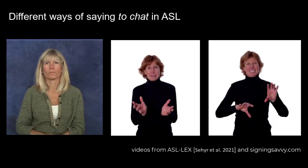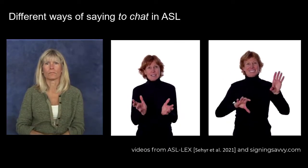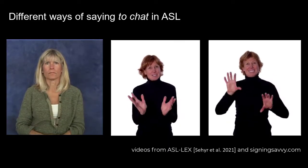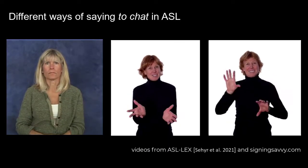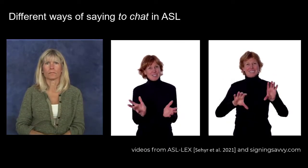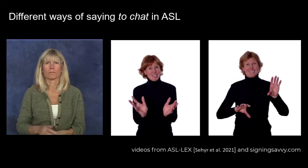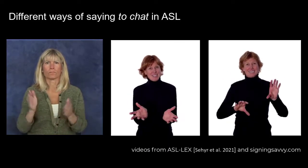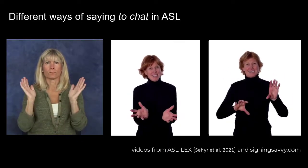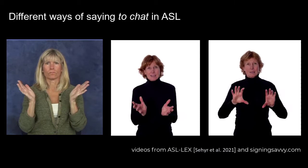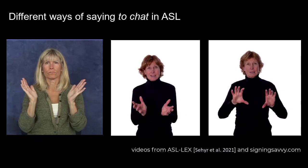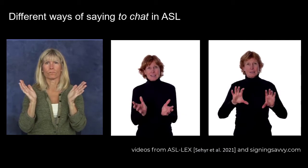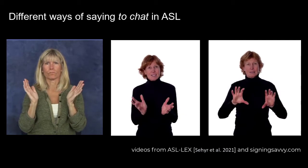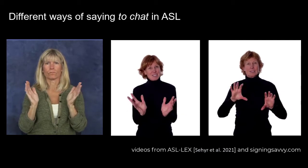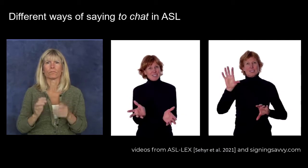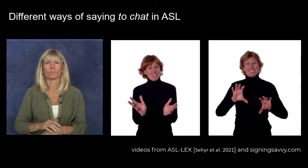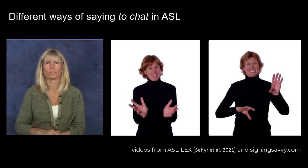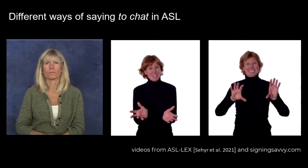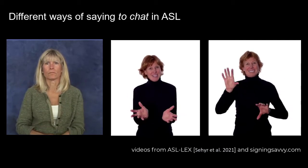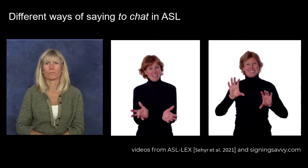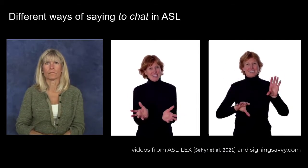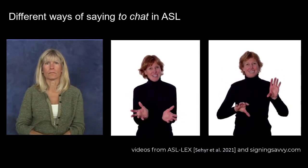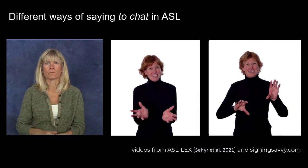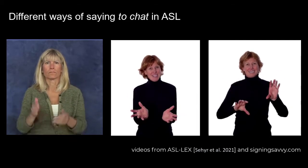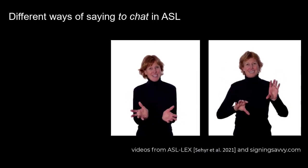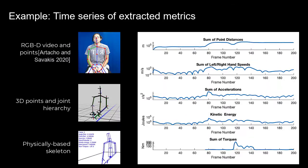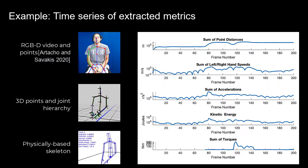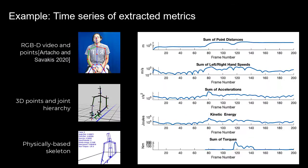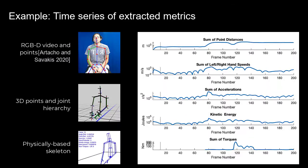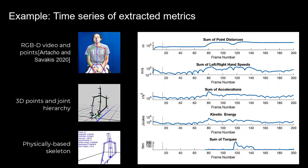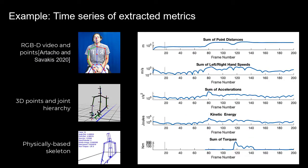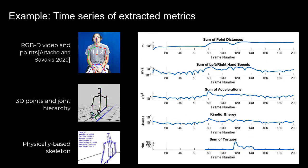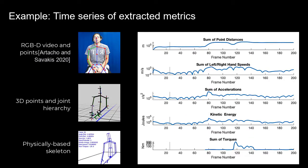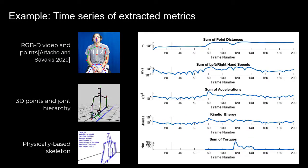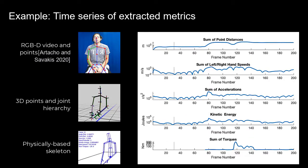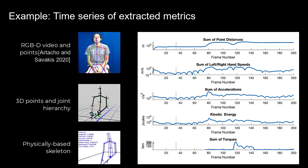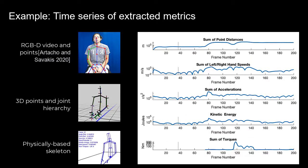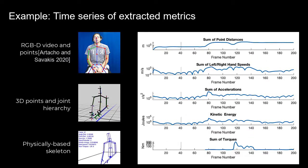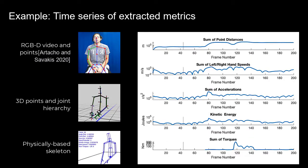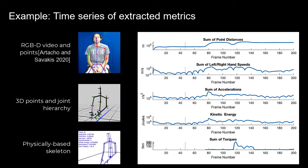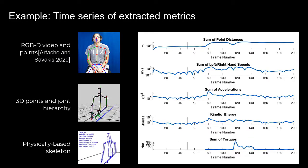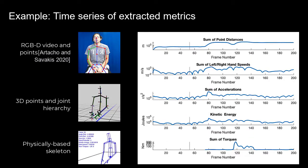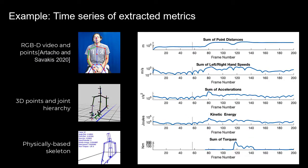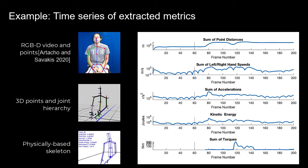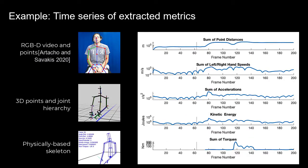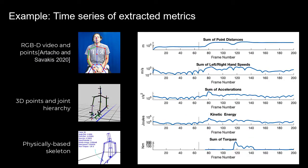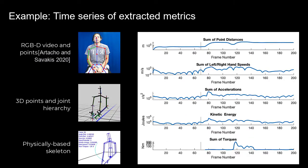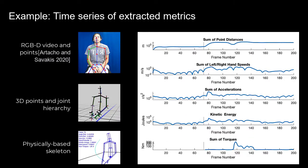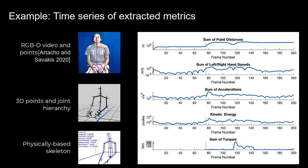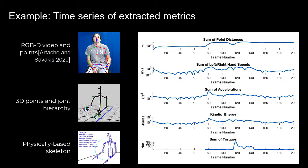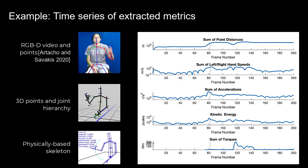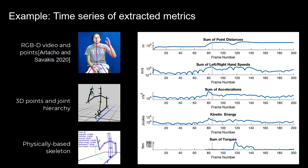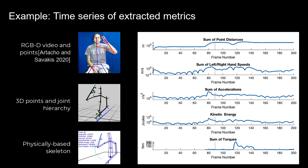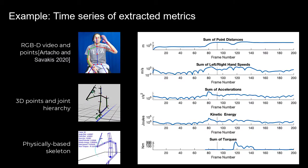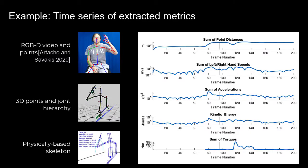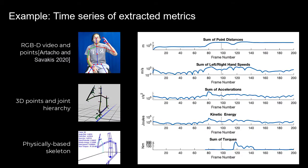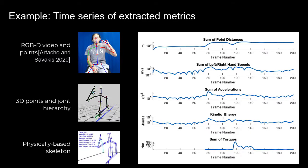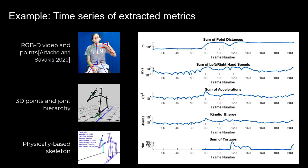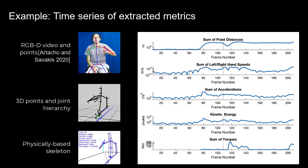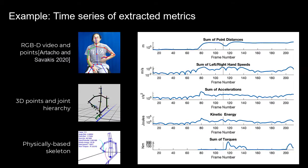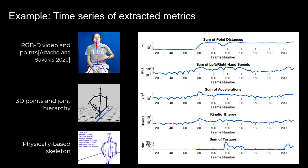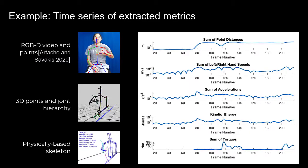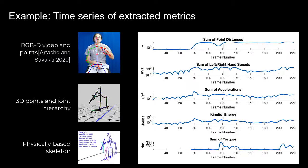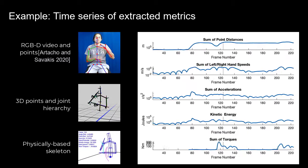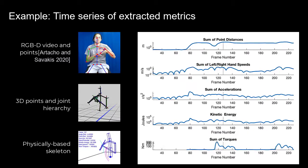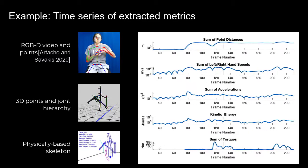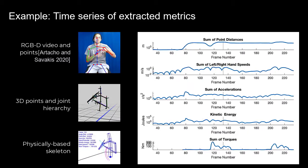articulatory effort required to make different signs. Most sign language datasets are based on video. Usually, fluent speakers need to